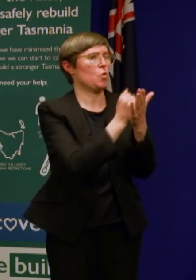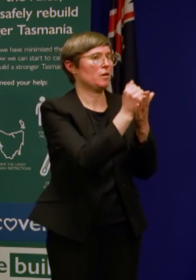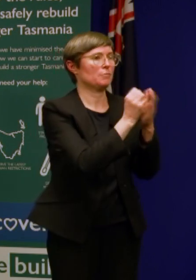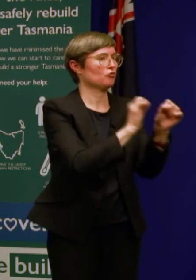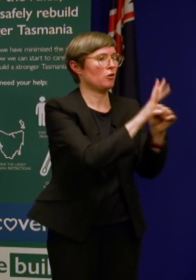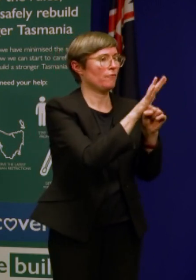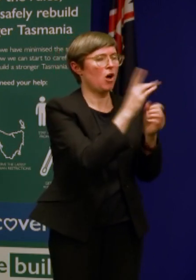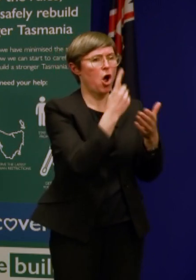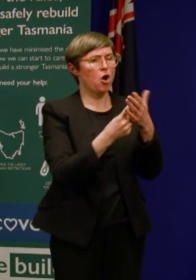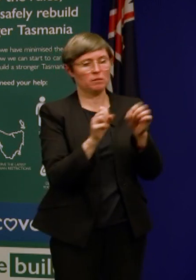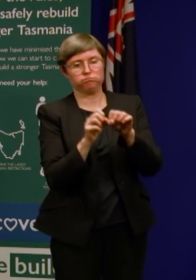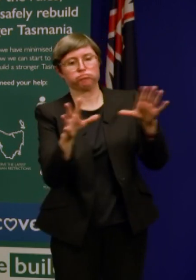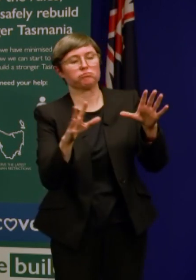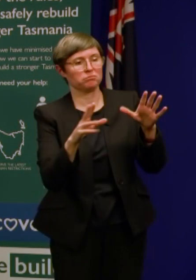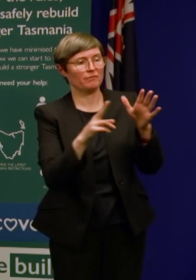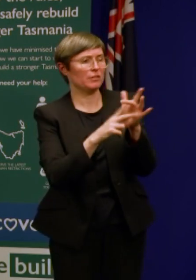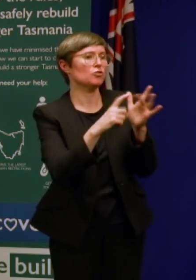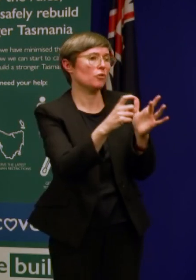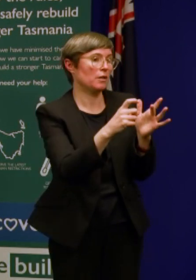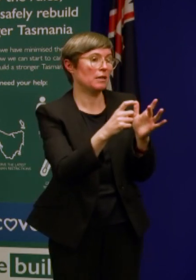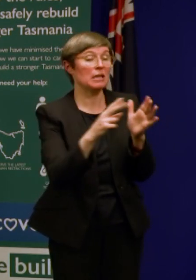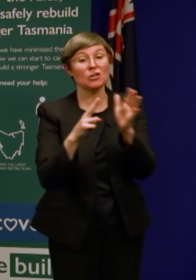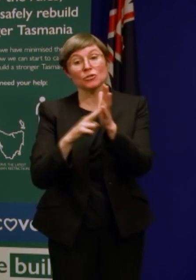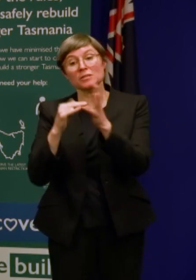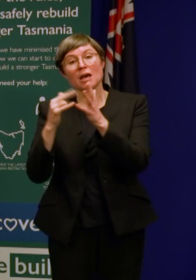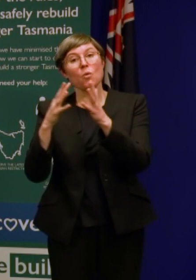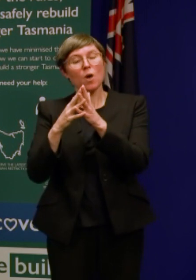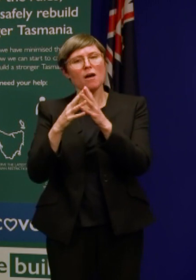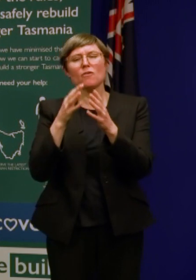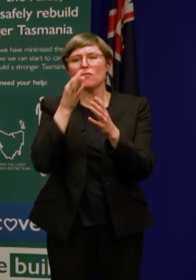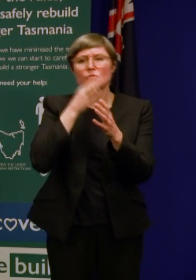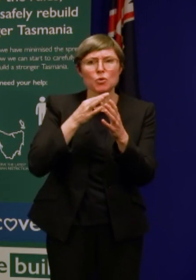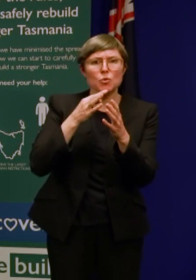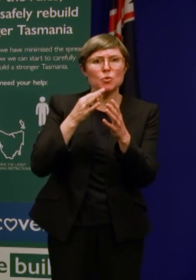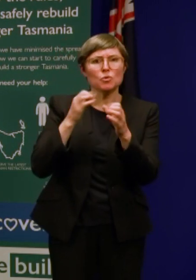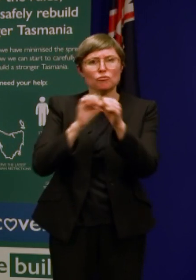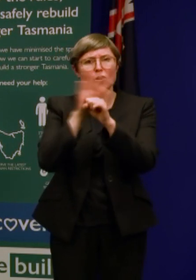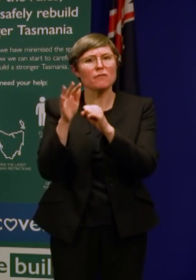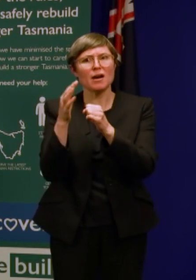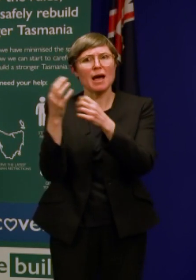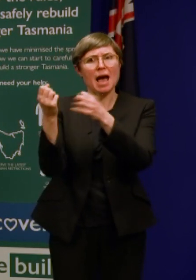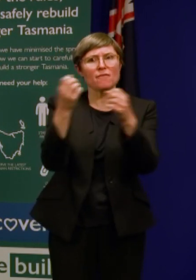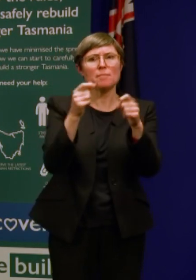in the country outside of Victoria, even in New South Wales, which has had some numbers in the main. have been returned travellers from